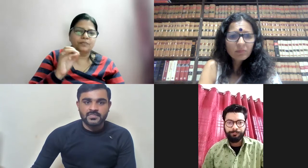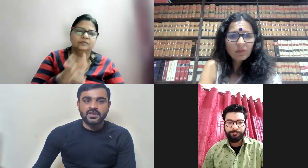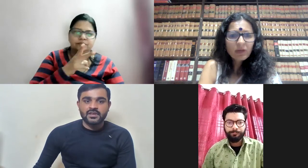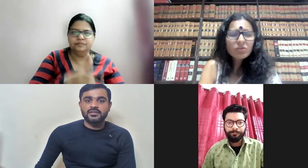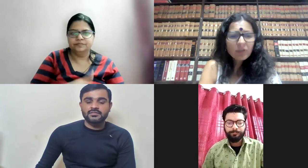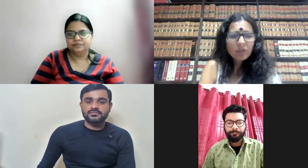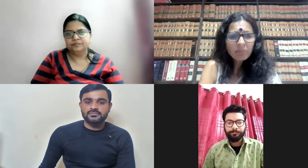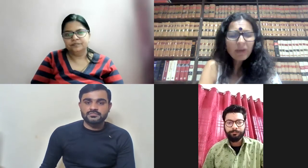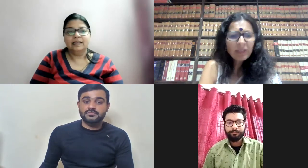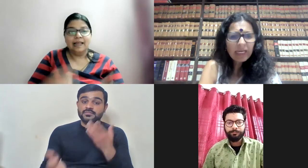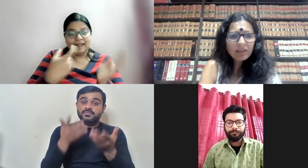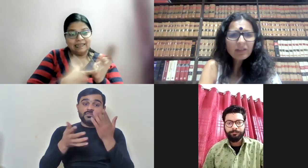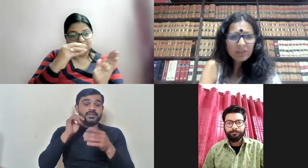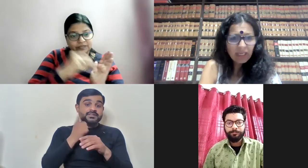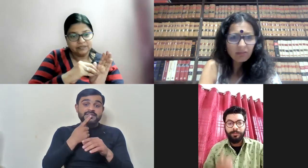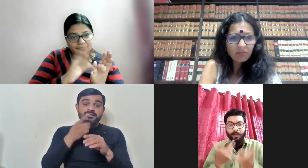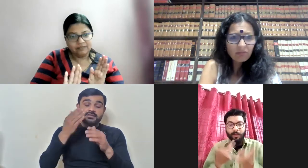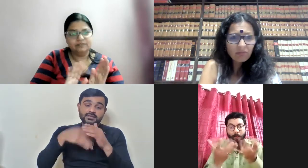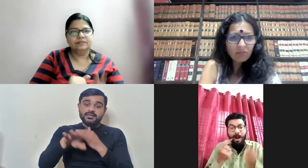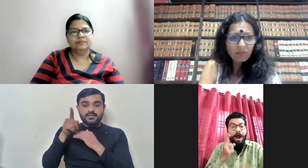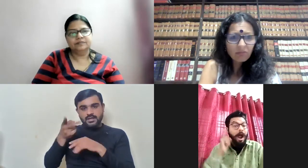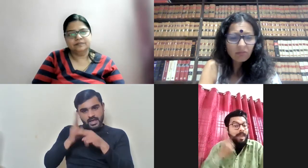So, hearing impairment category was there?